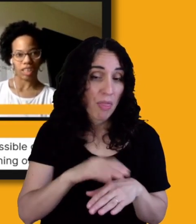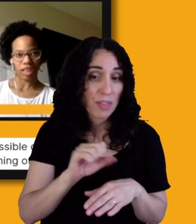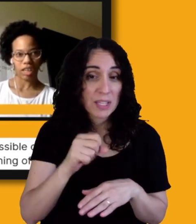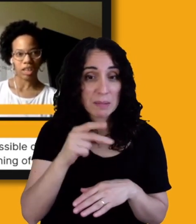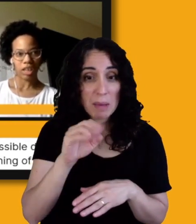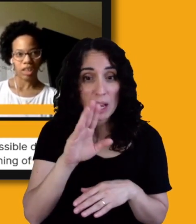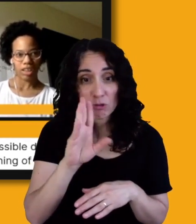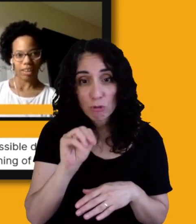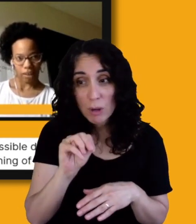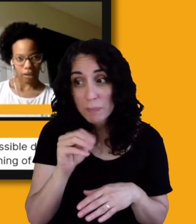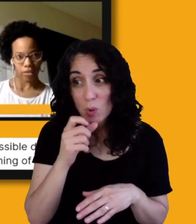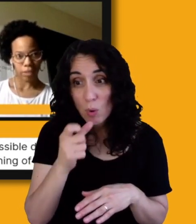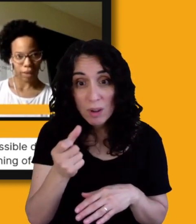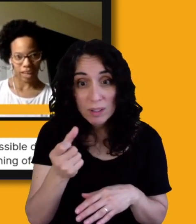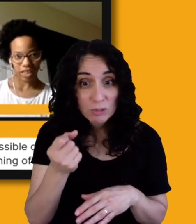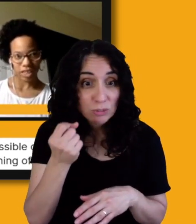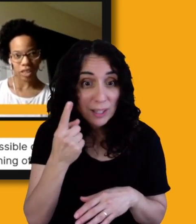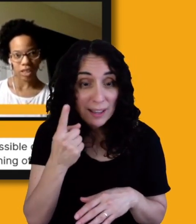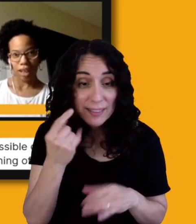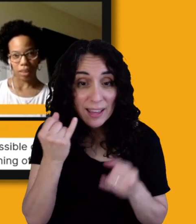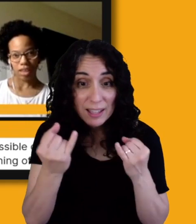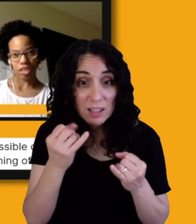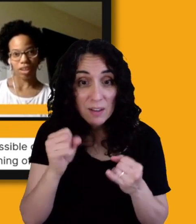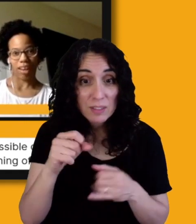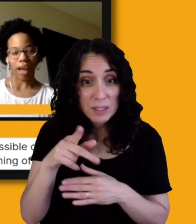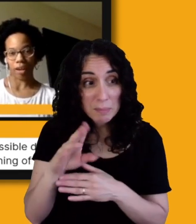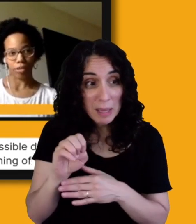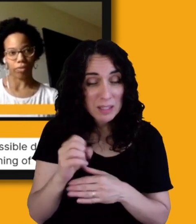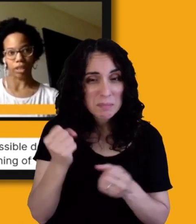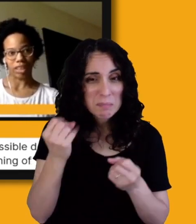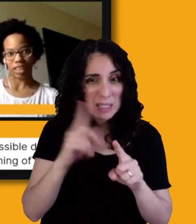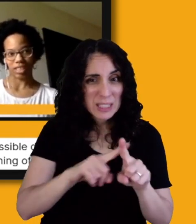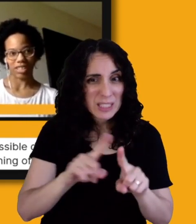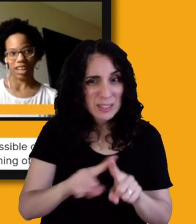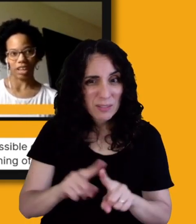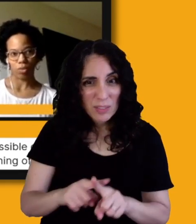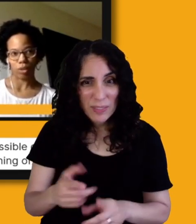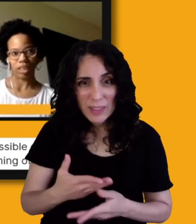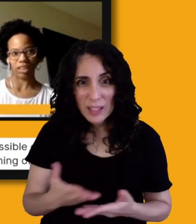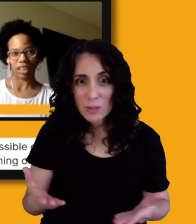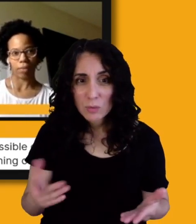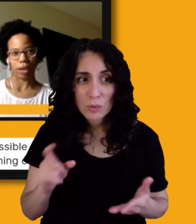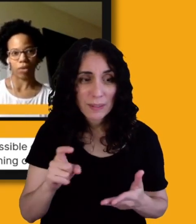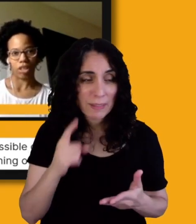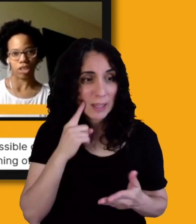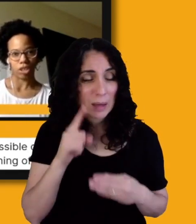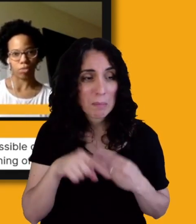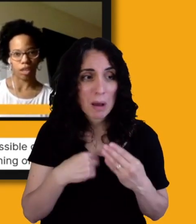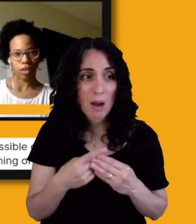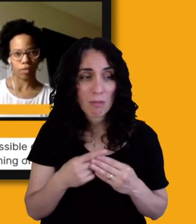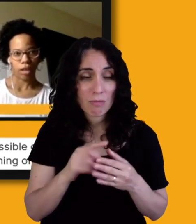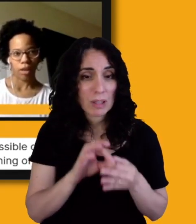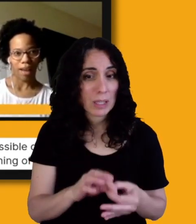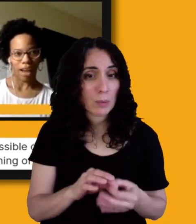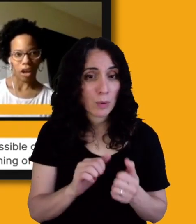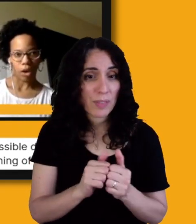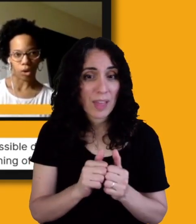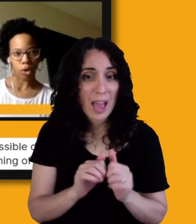the idea of space. I mean, there's a lot of different things that we can think about in terms of how COVID